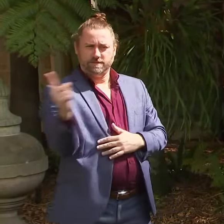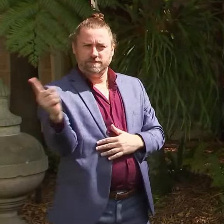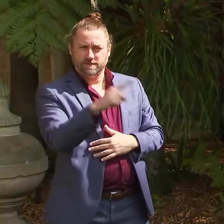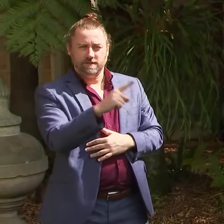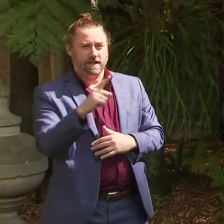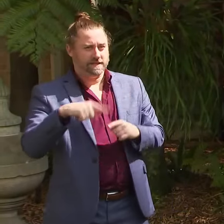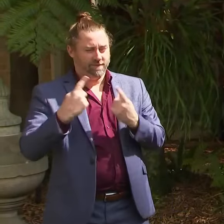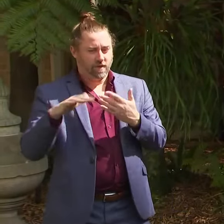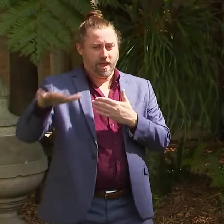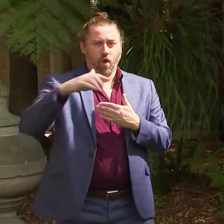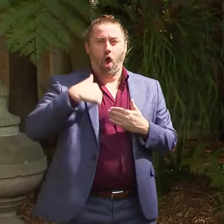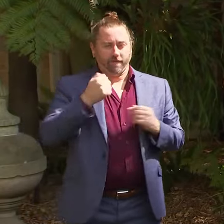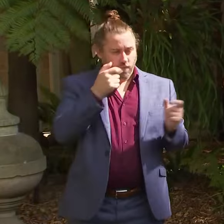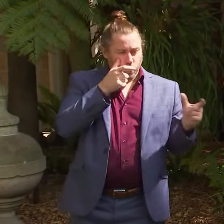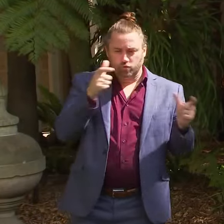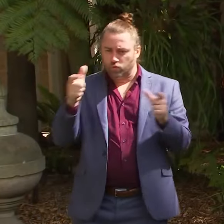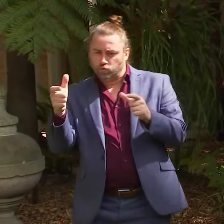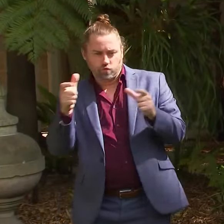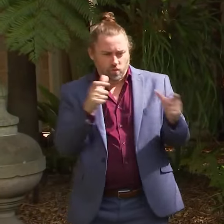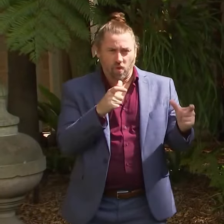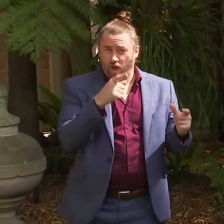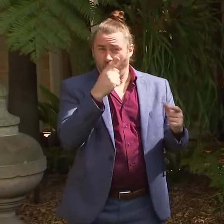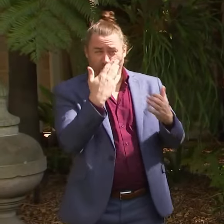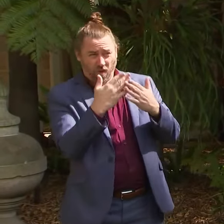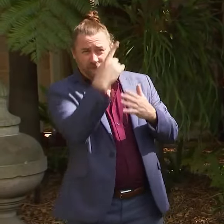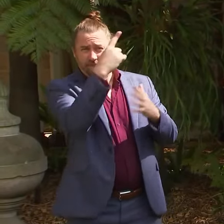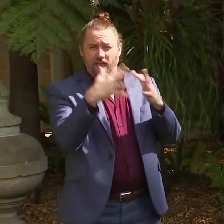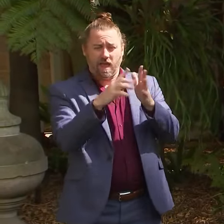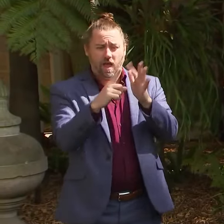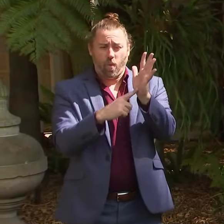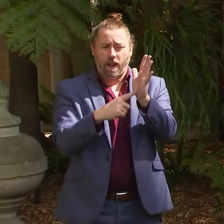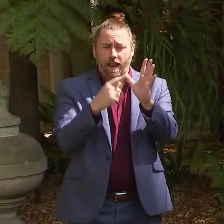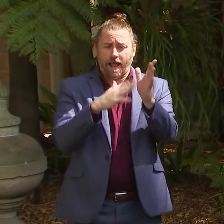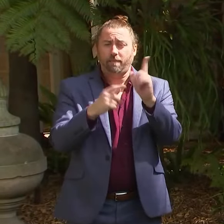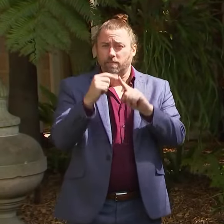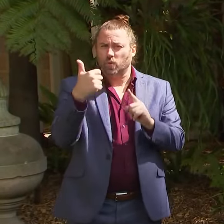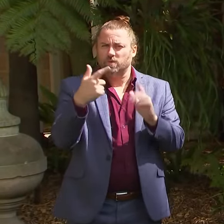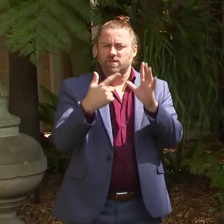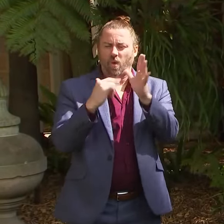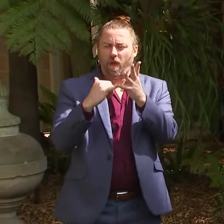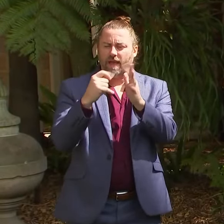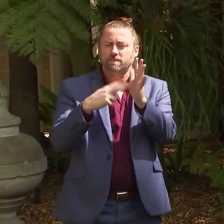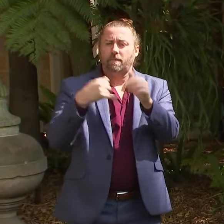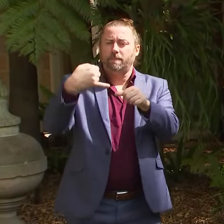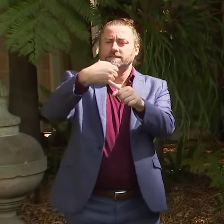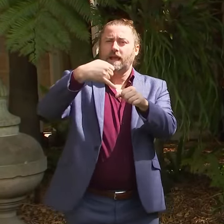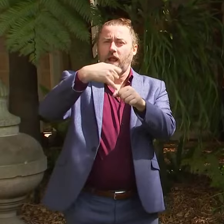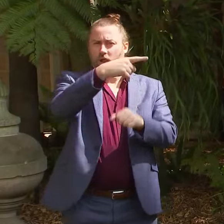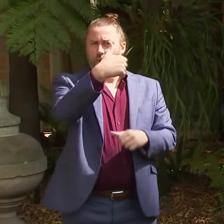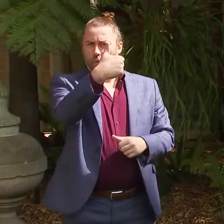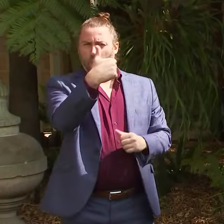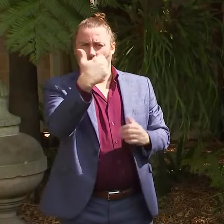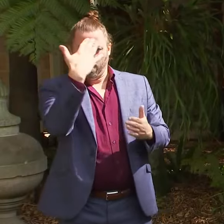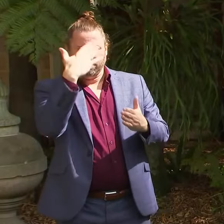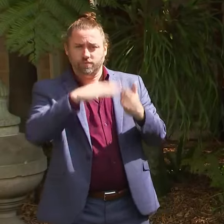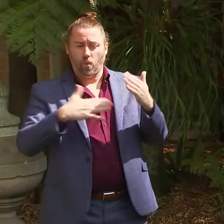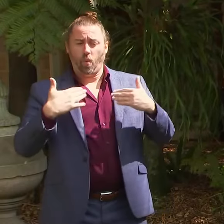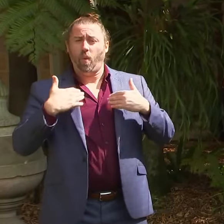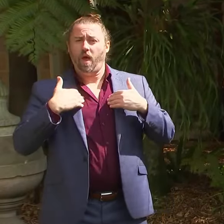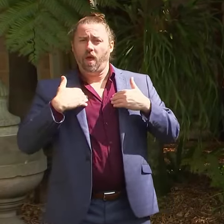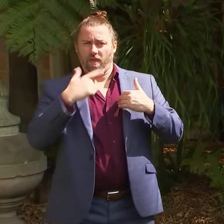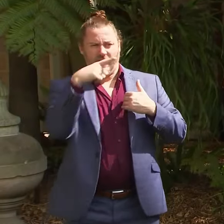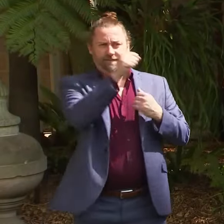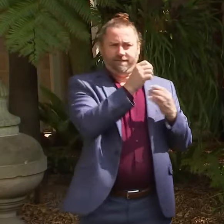by them, uh, at site, which I'm very, very pleased about, because it means our, uh, health workers can get back into our